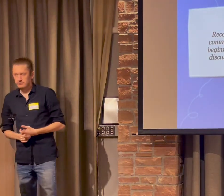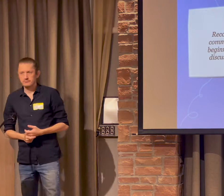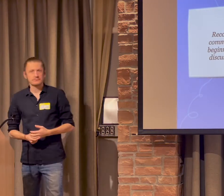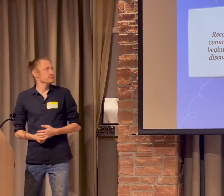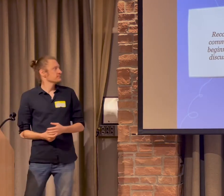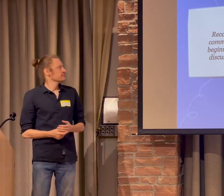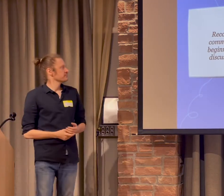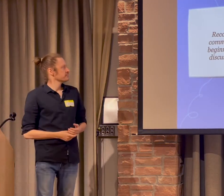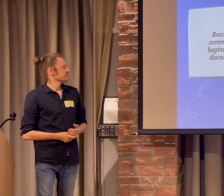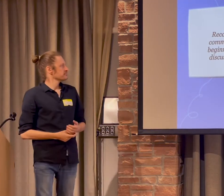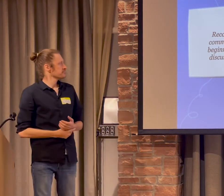accomplish.